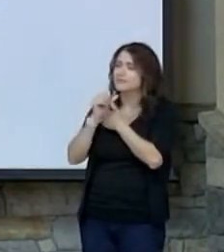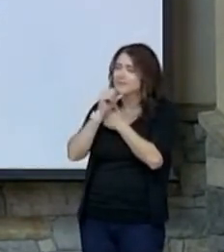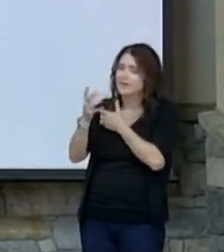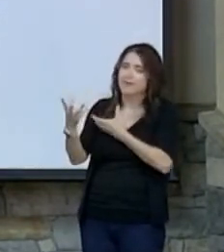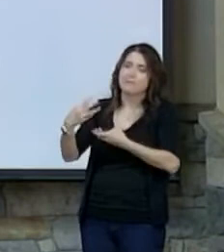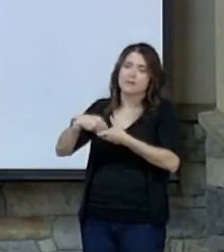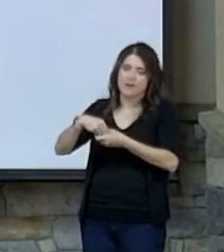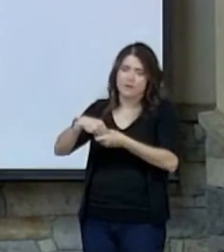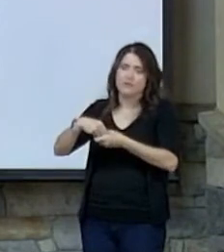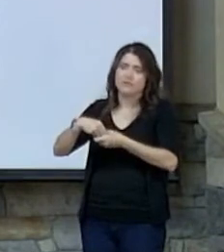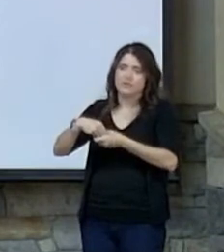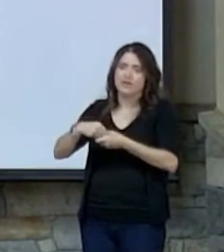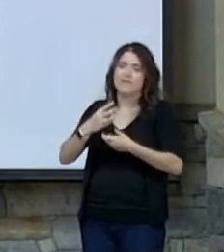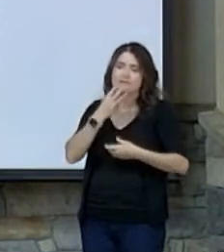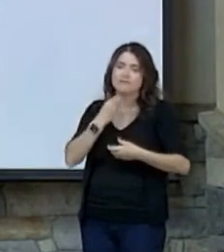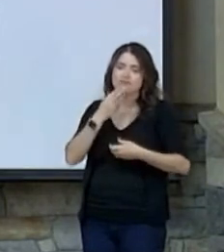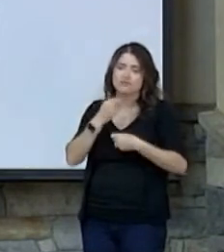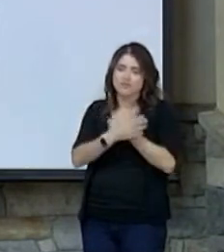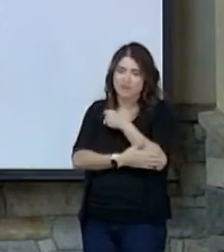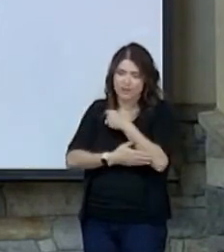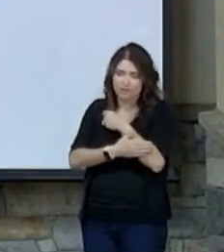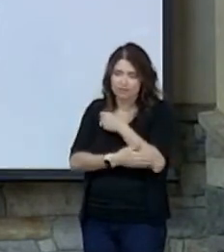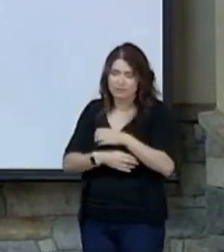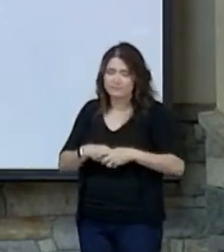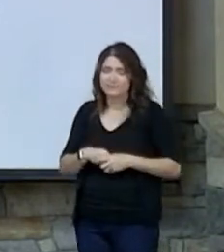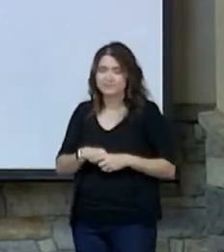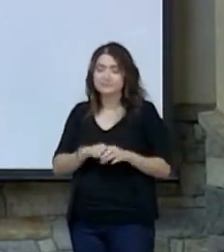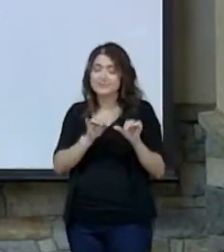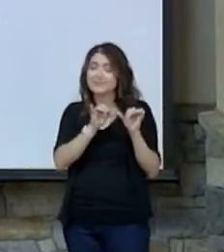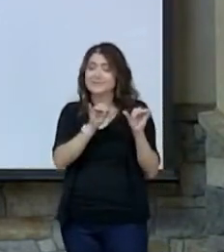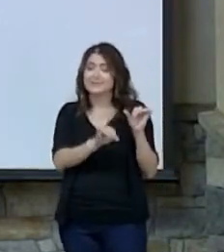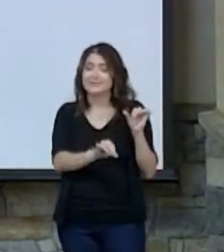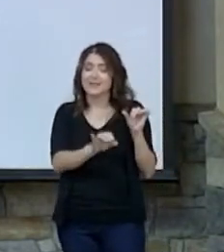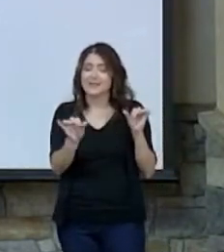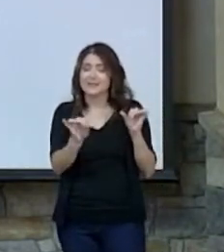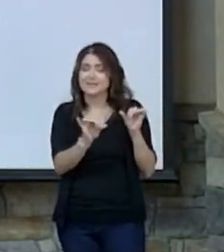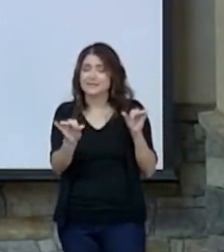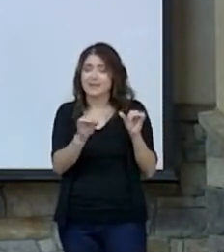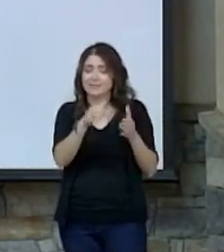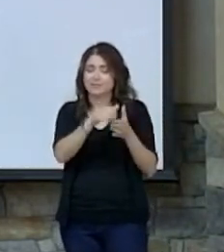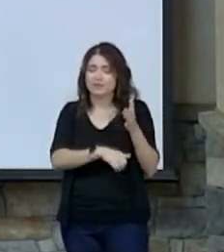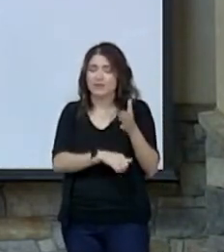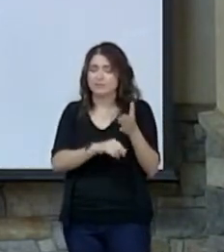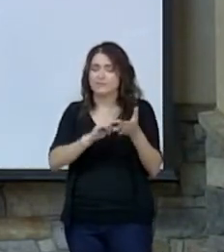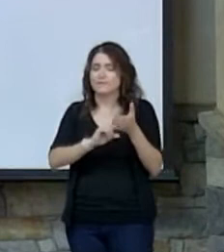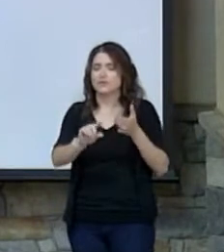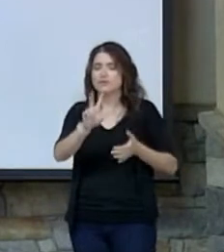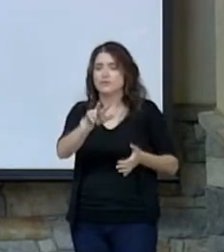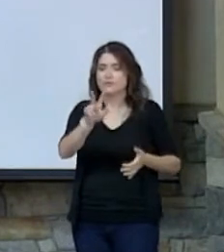of the Jewish nation. Stay in that same chapter and look at verse number 33.